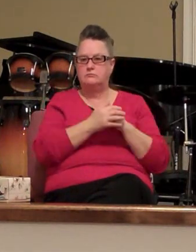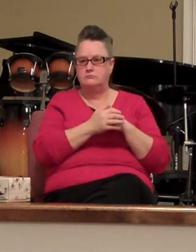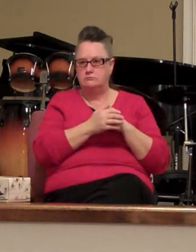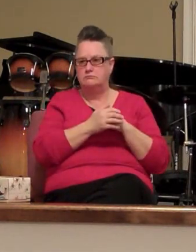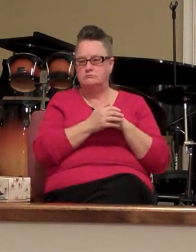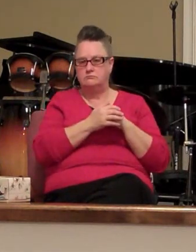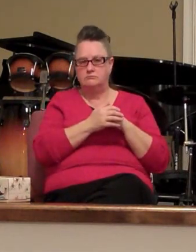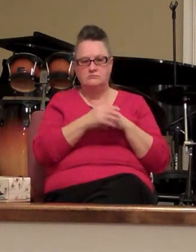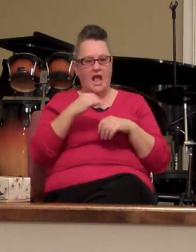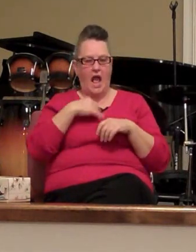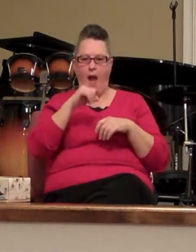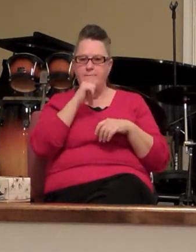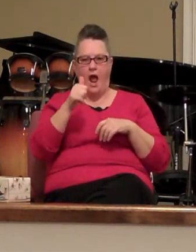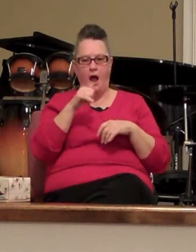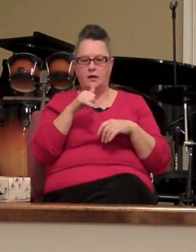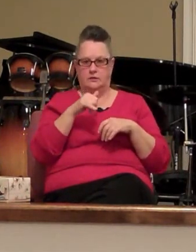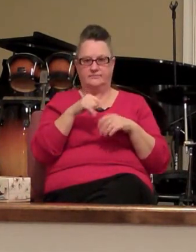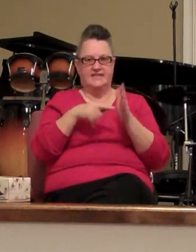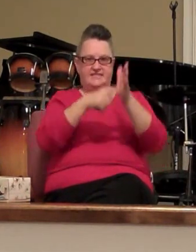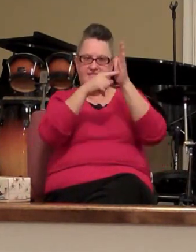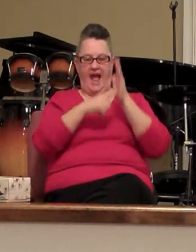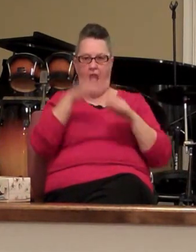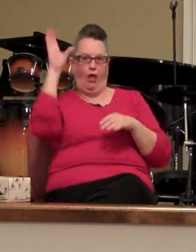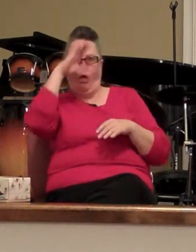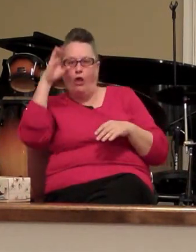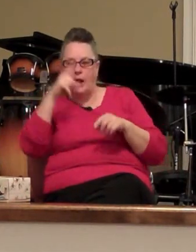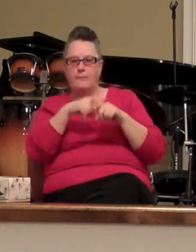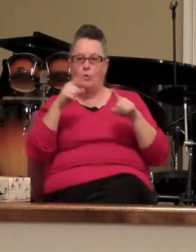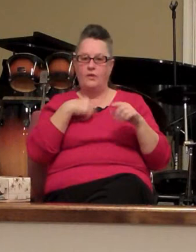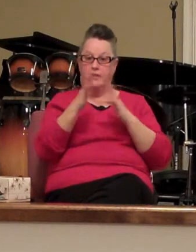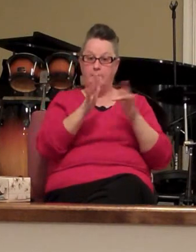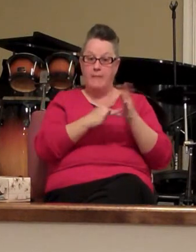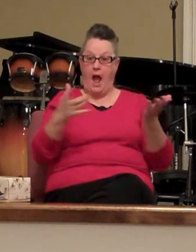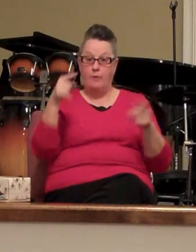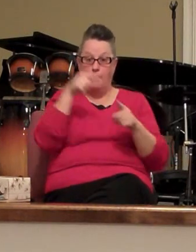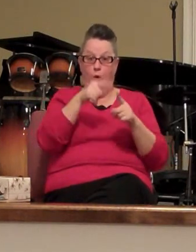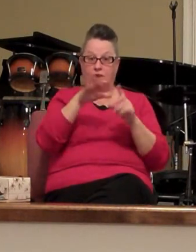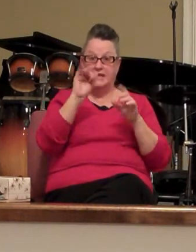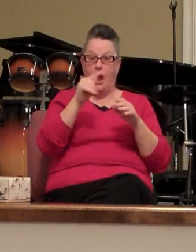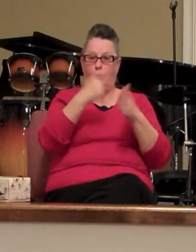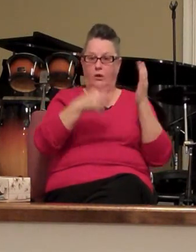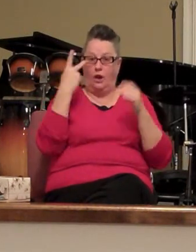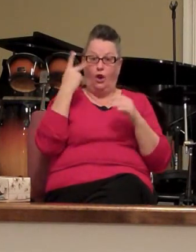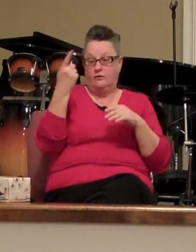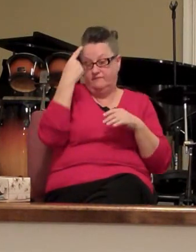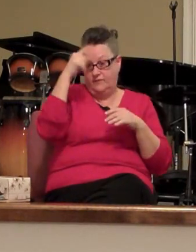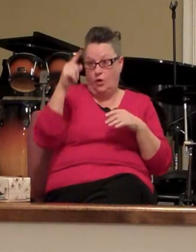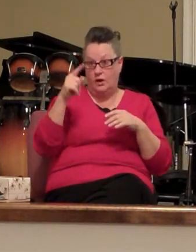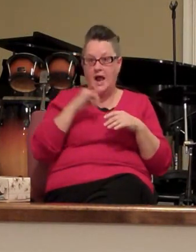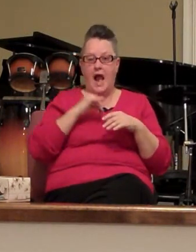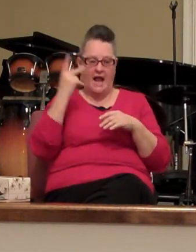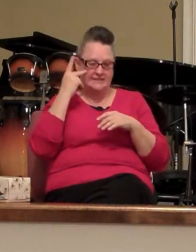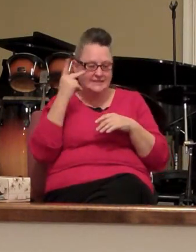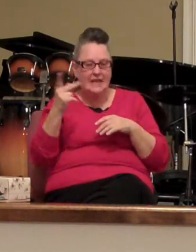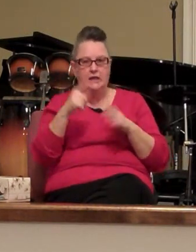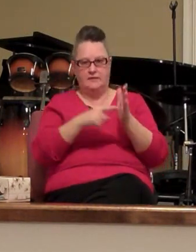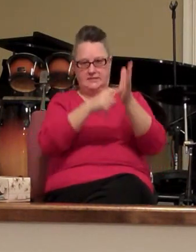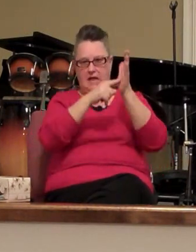I'm not a sign seeker but when the Bible points out very clearly what to look for and I see them it's